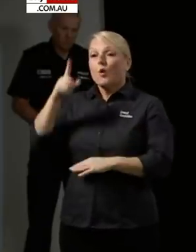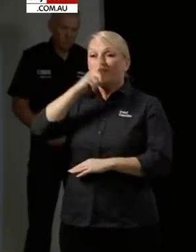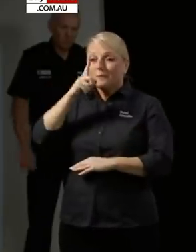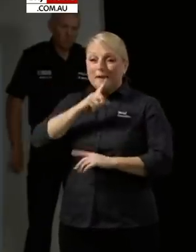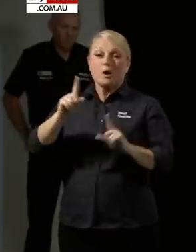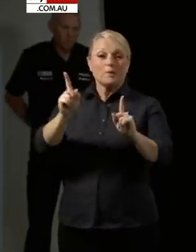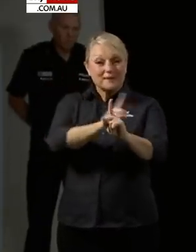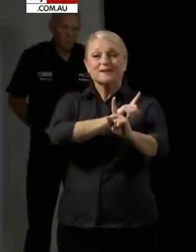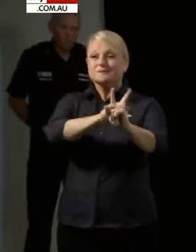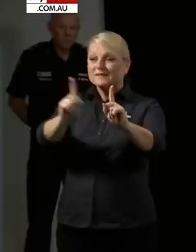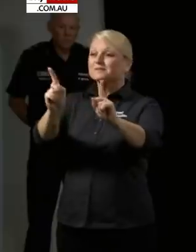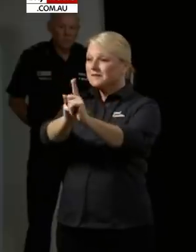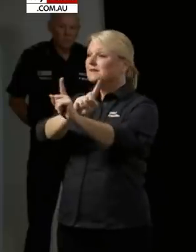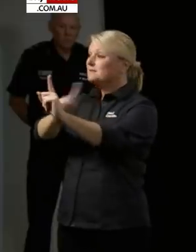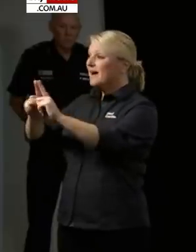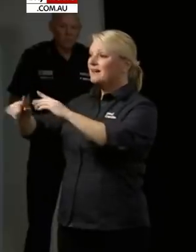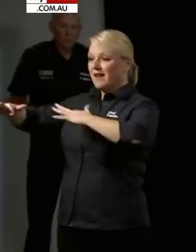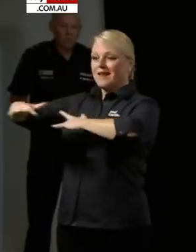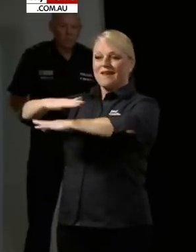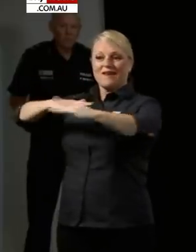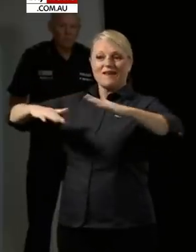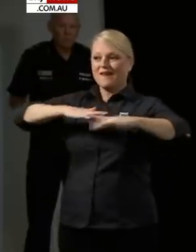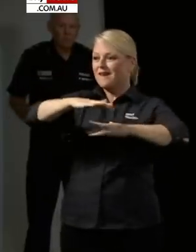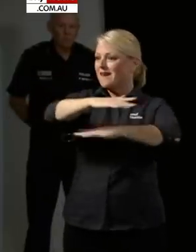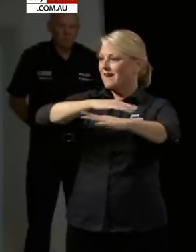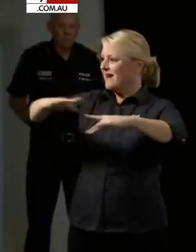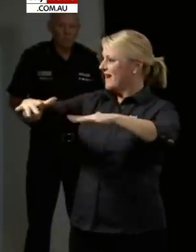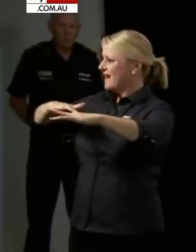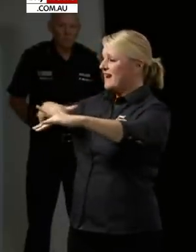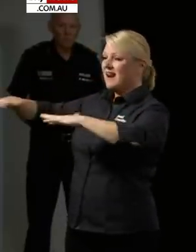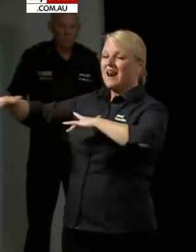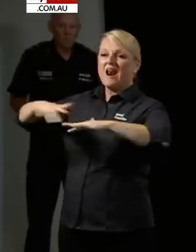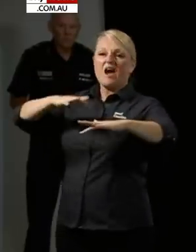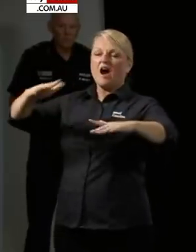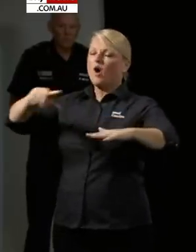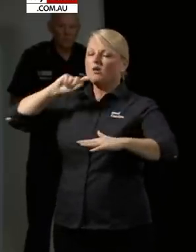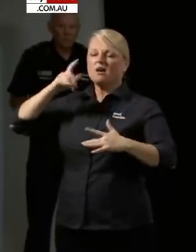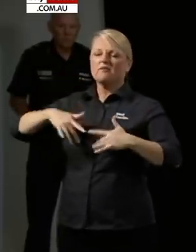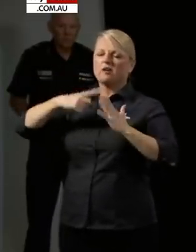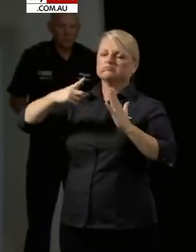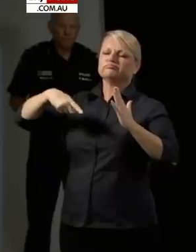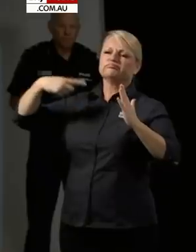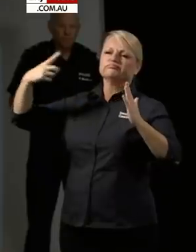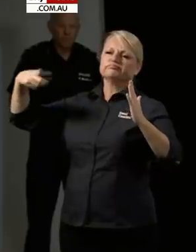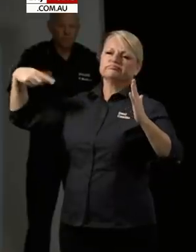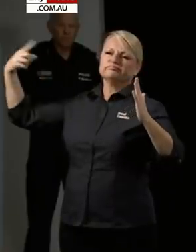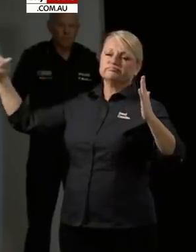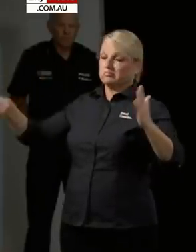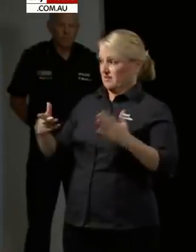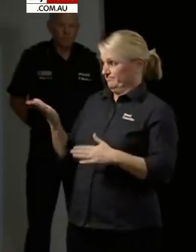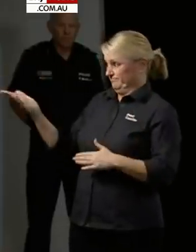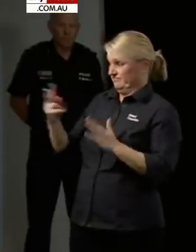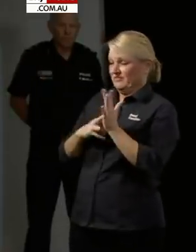of contact with other people then we're going to be in this for the long haul and we will be like the experience in Victoria